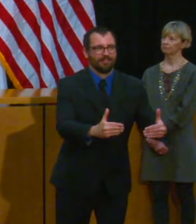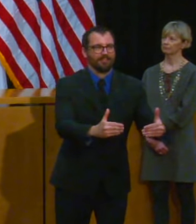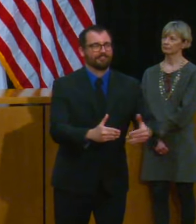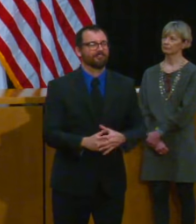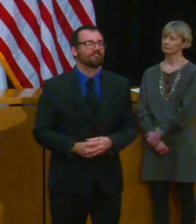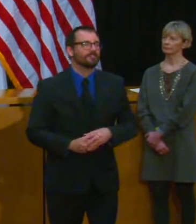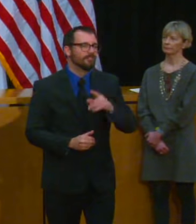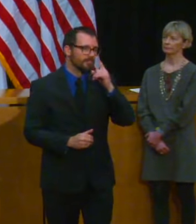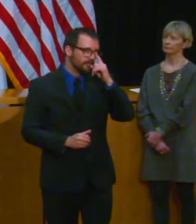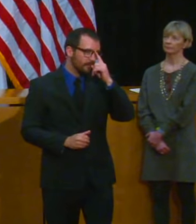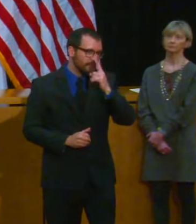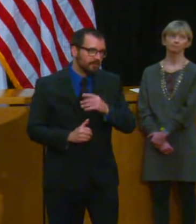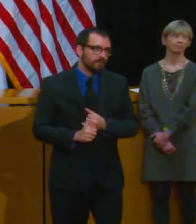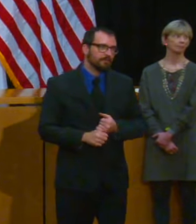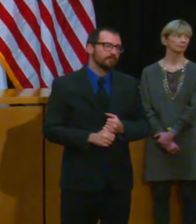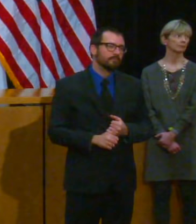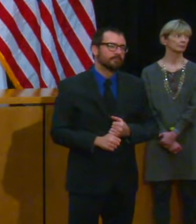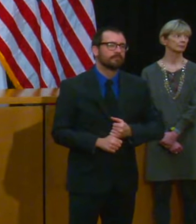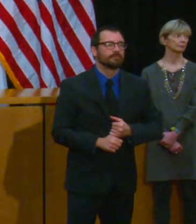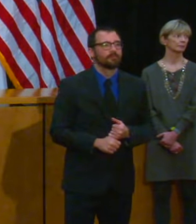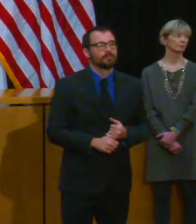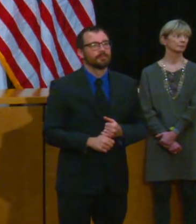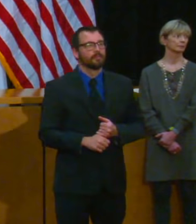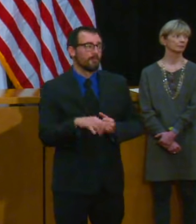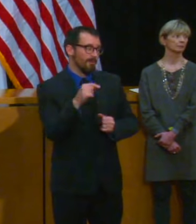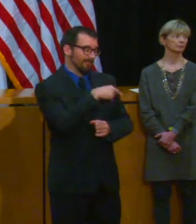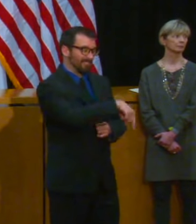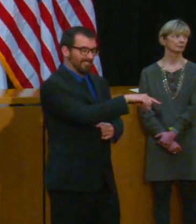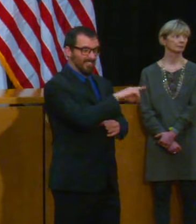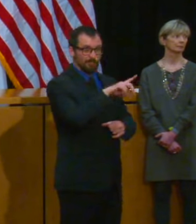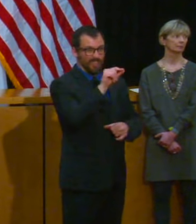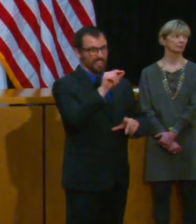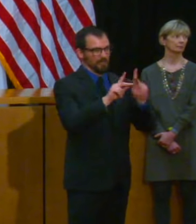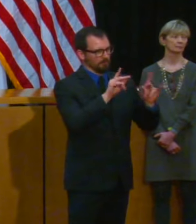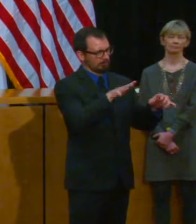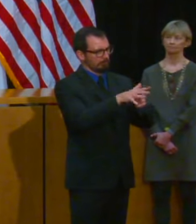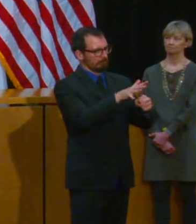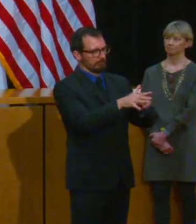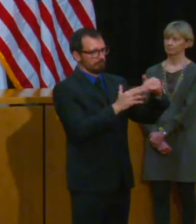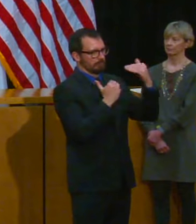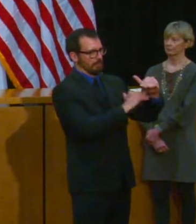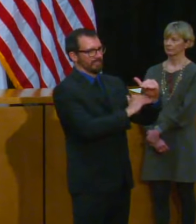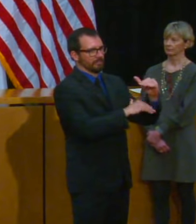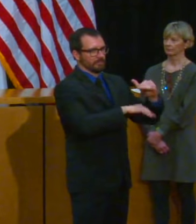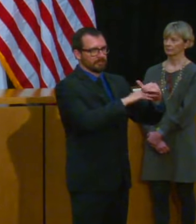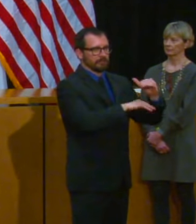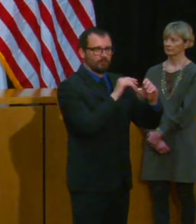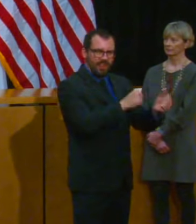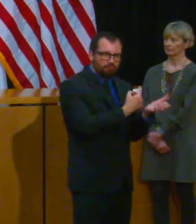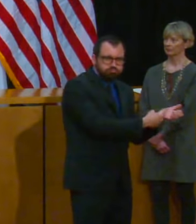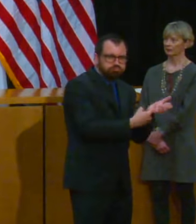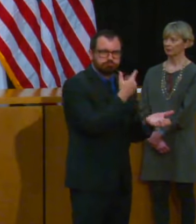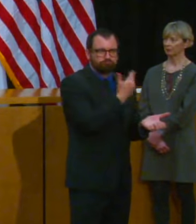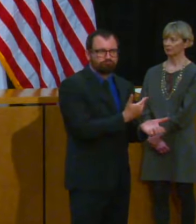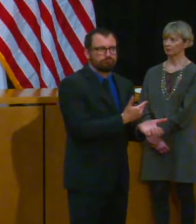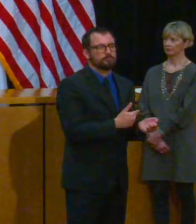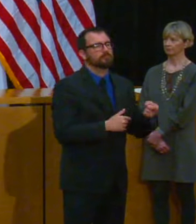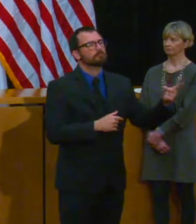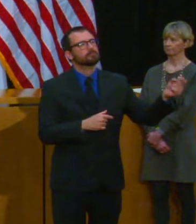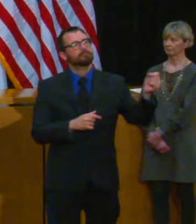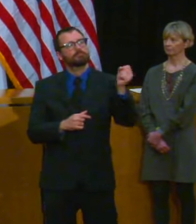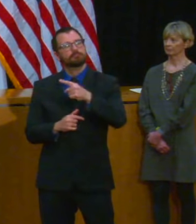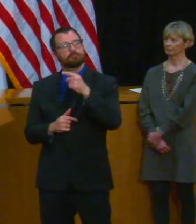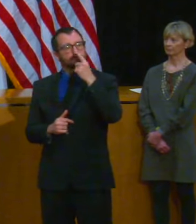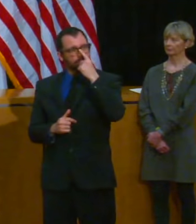can you explain that why there's so little utilization of the emergency chapter in this? I actually